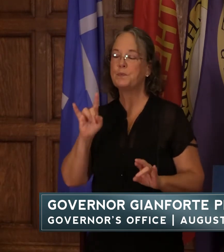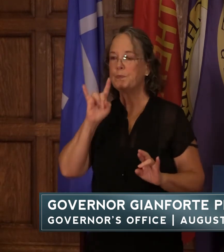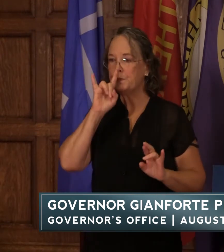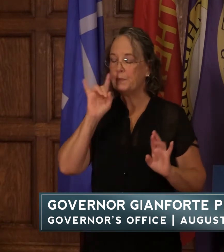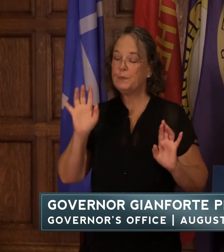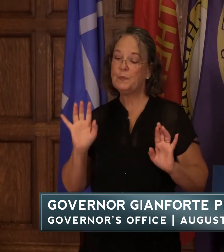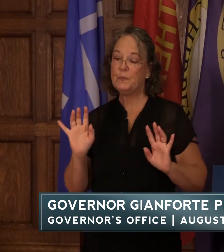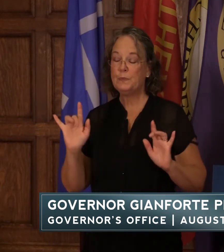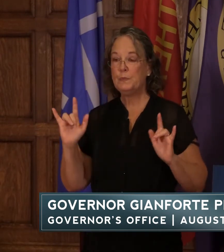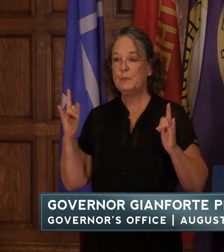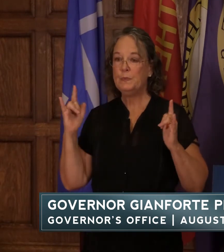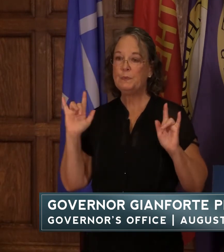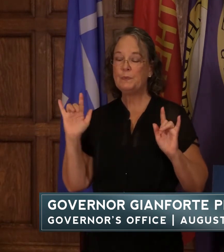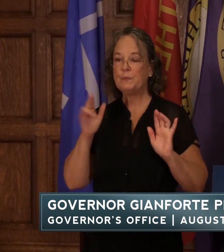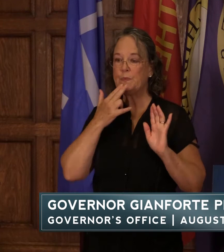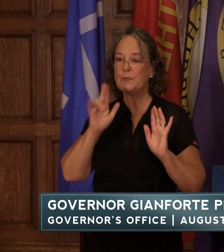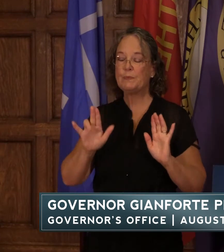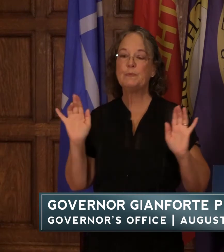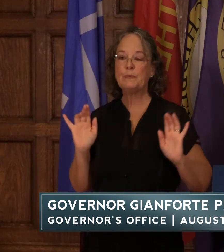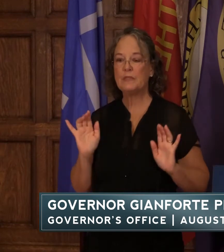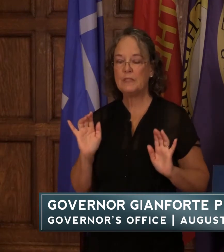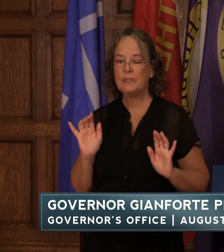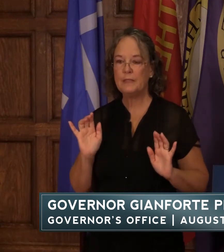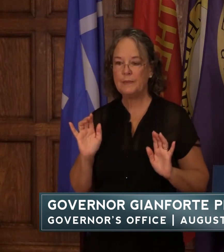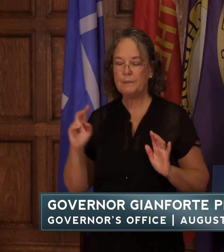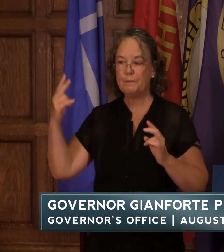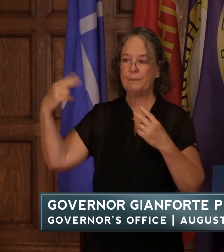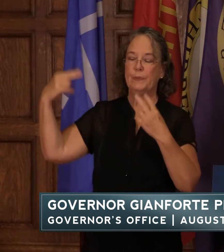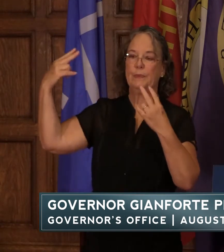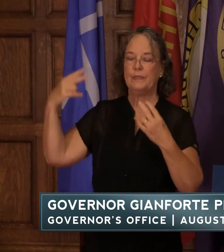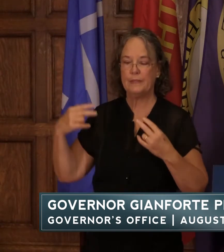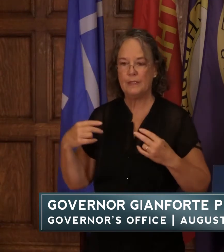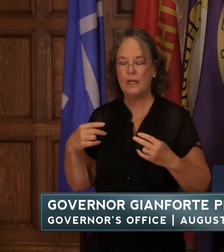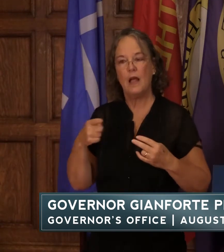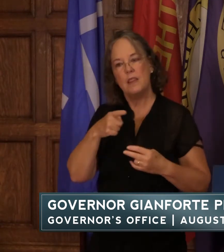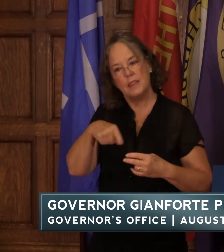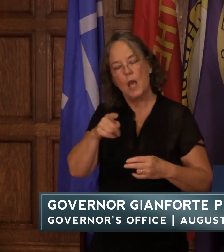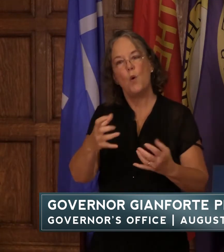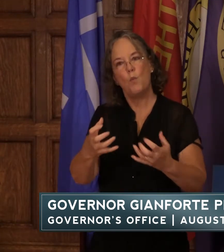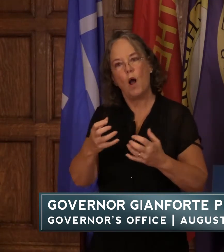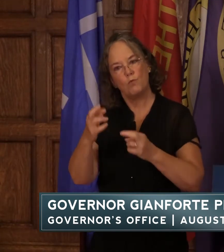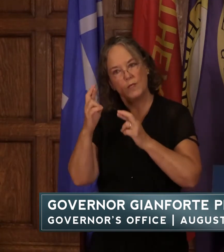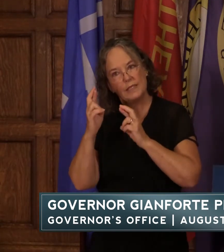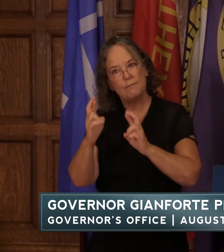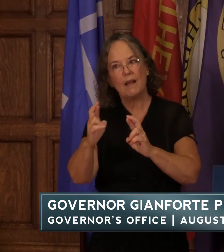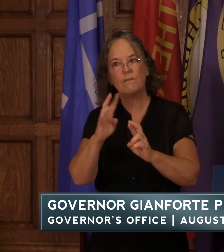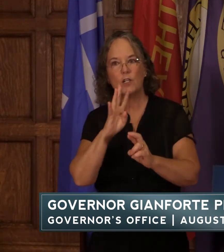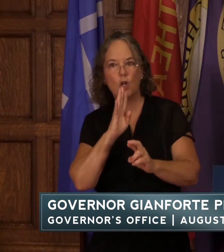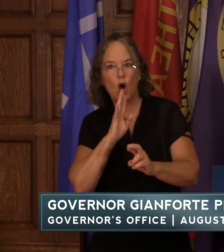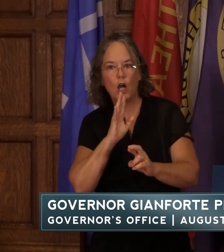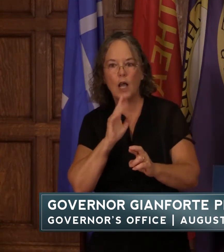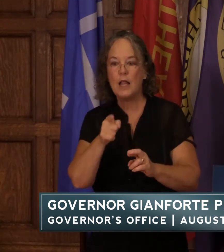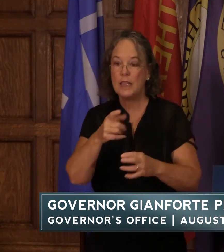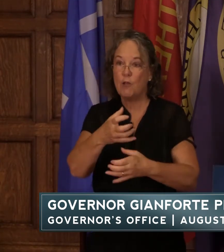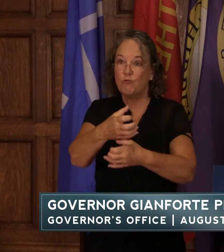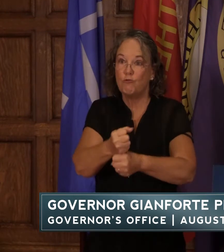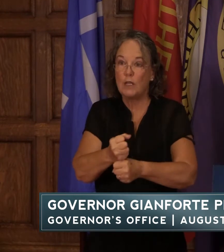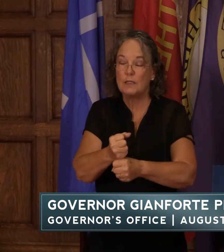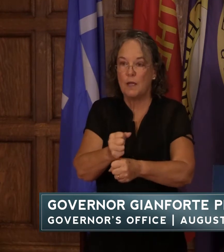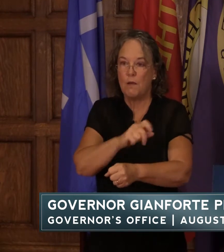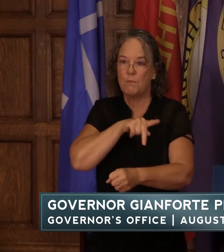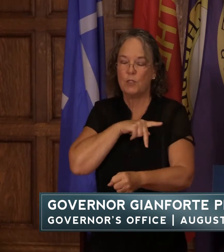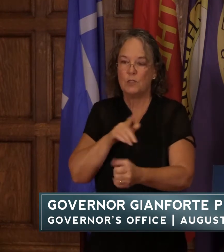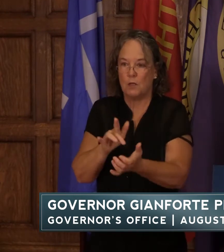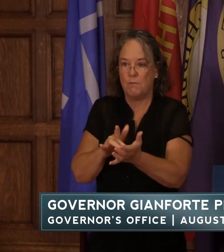and virtue signaling they want to be talked to with respect they trust the personal medical provider